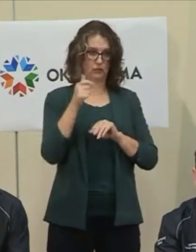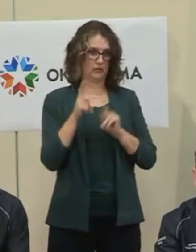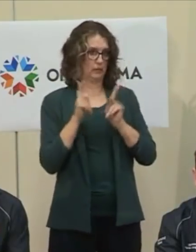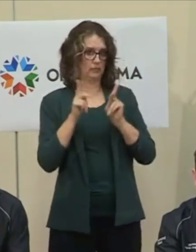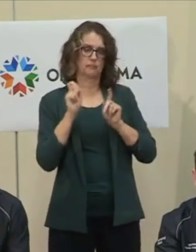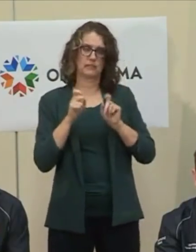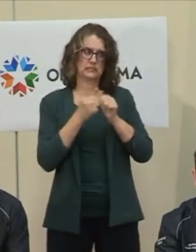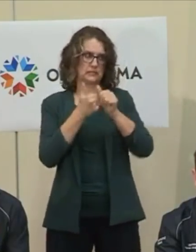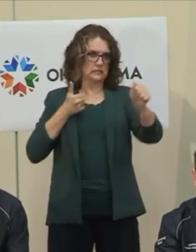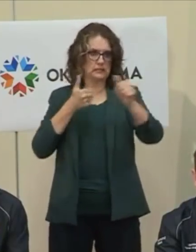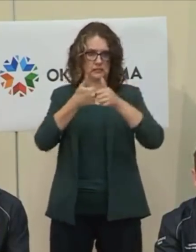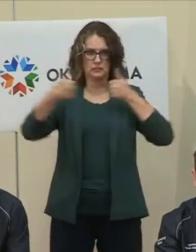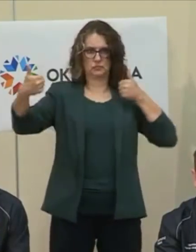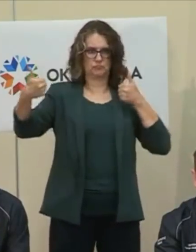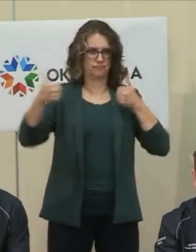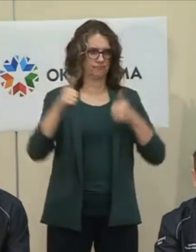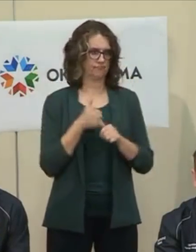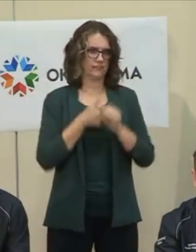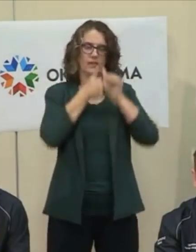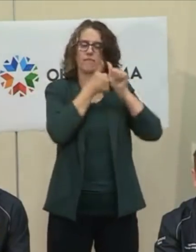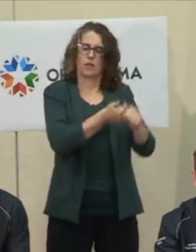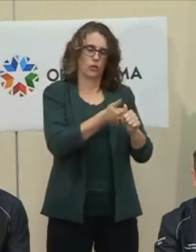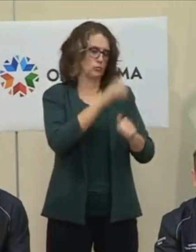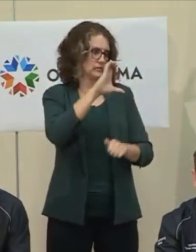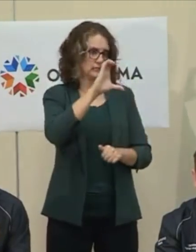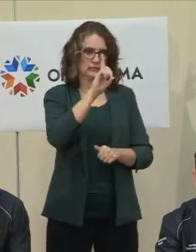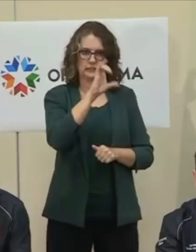what the CDC guidelines are. That's what I'm going to continue to preach.